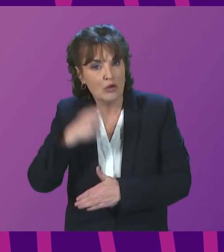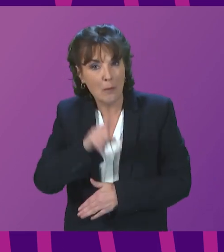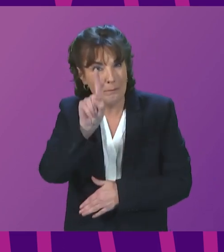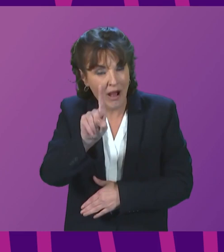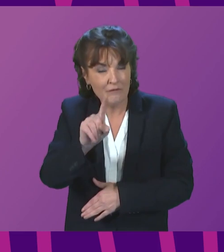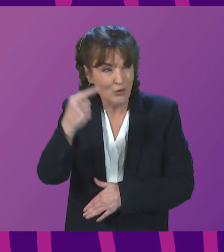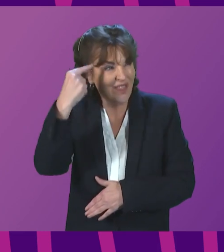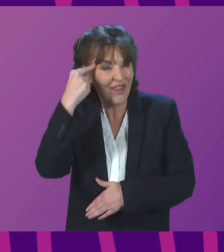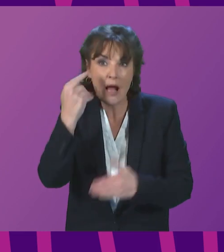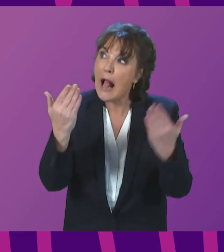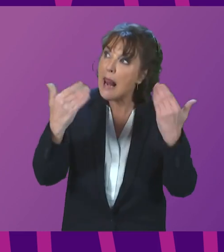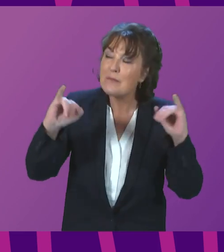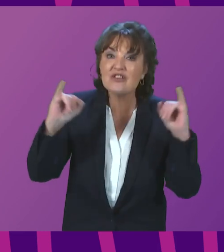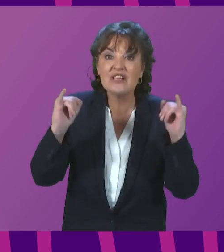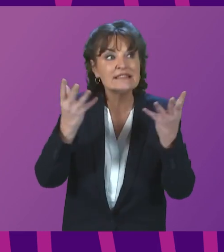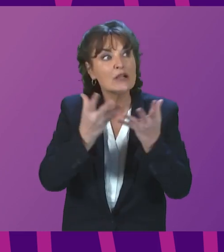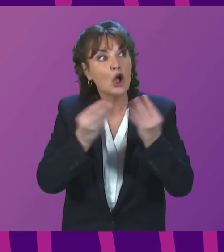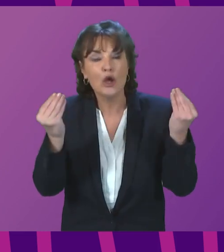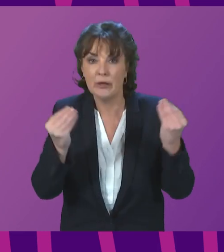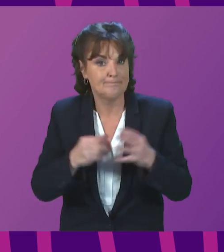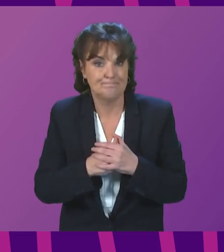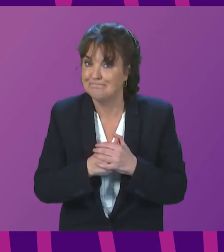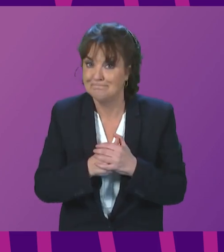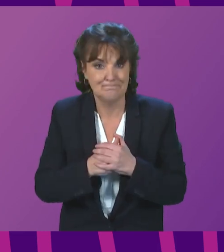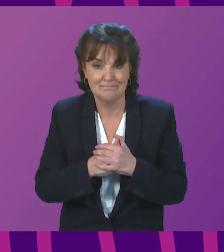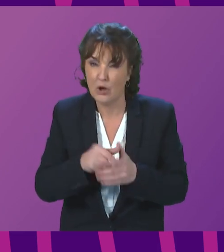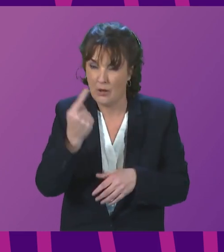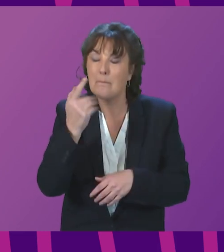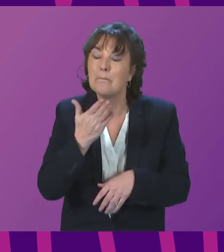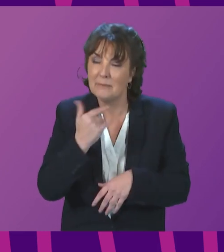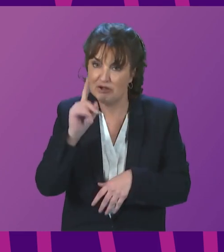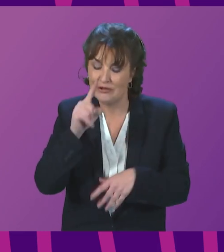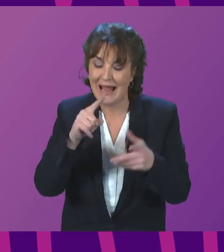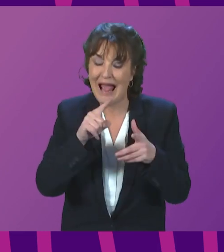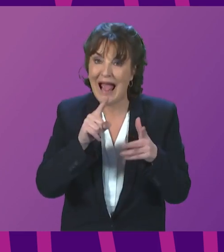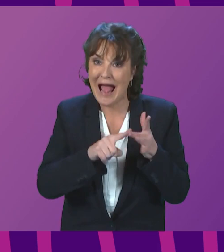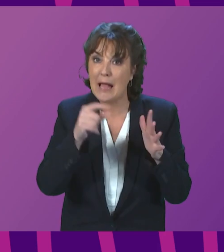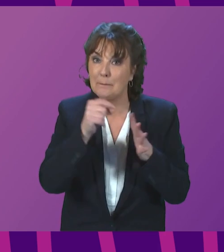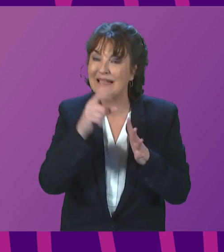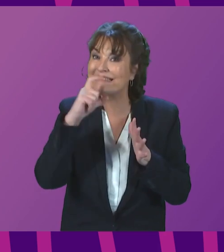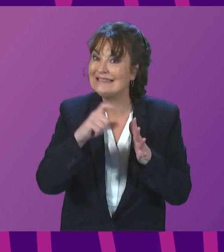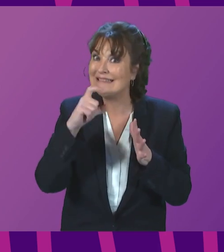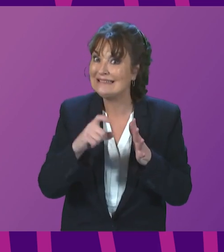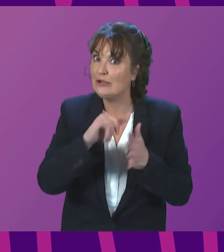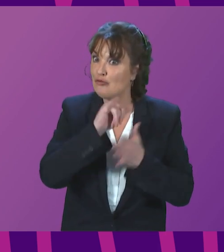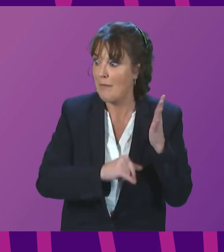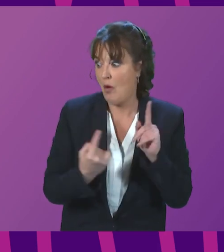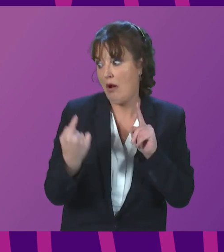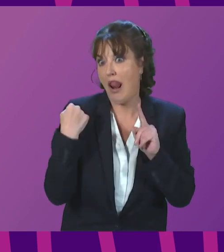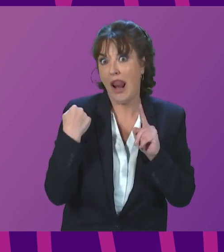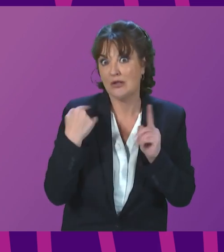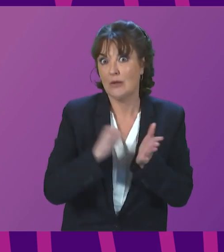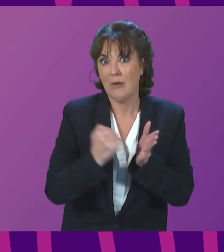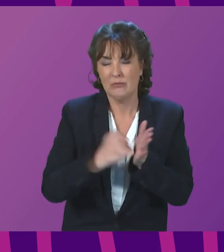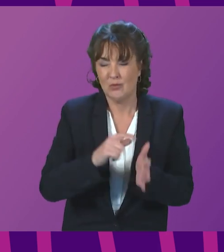climate crisis has gone away. You need only read the IPCC latest report published last week. It has not. Indeed, the